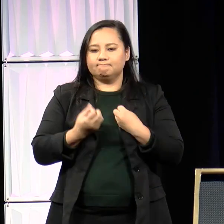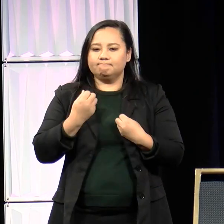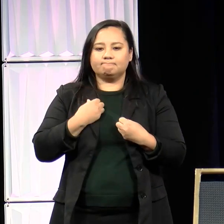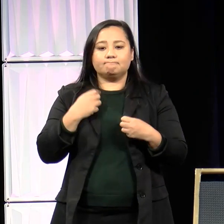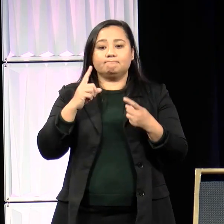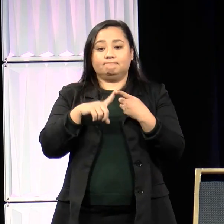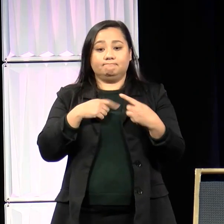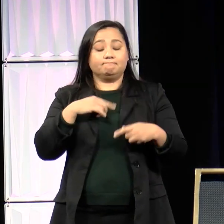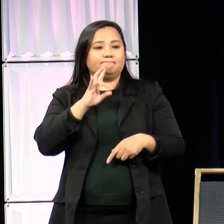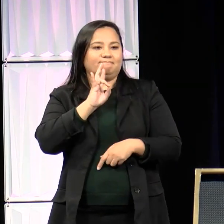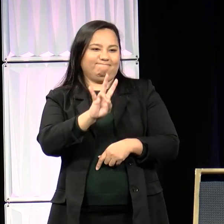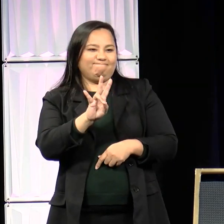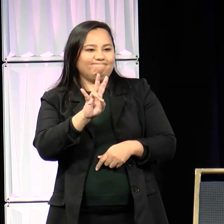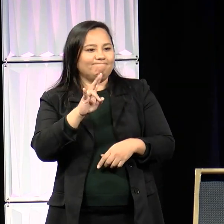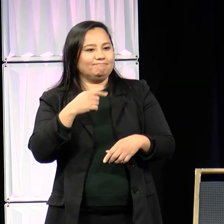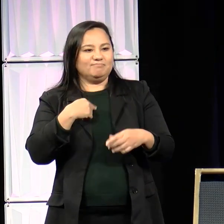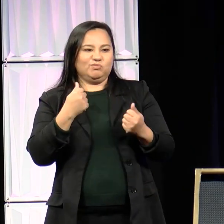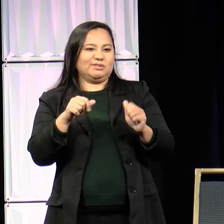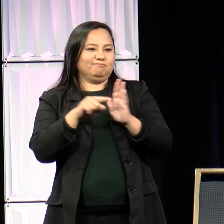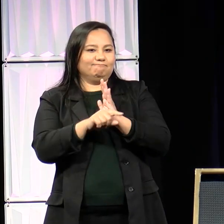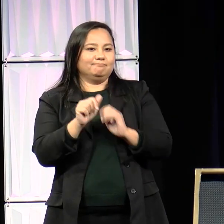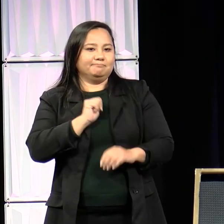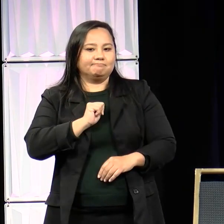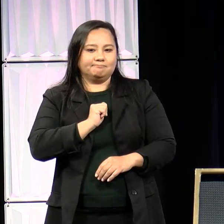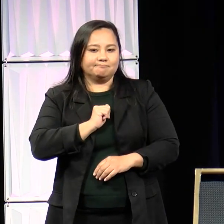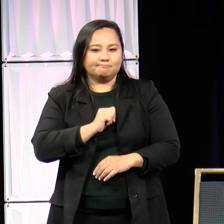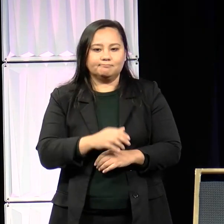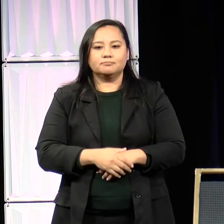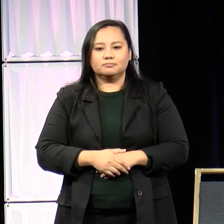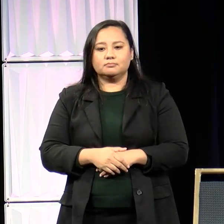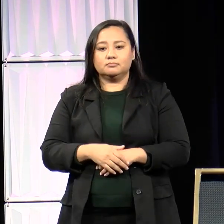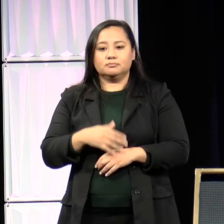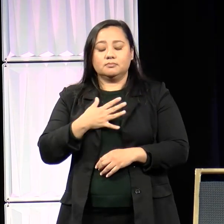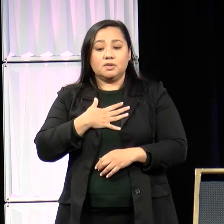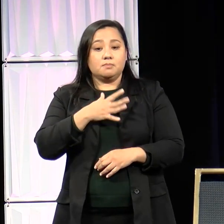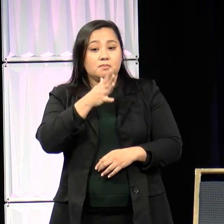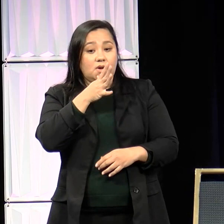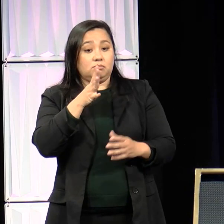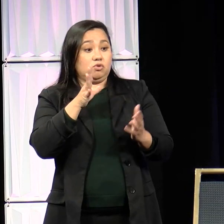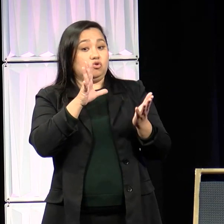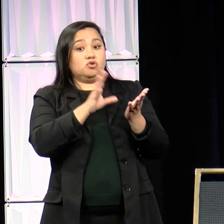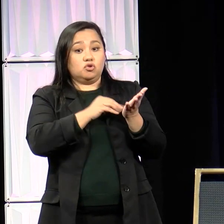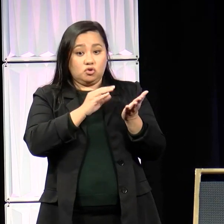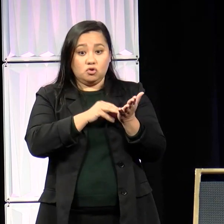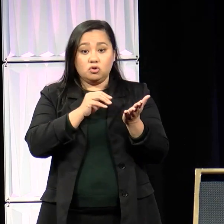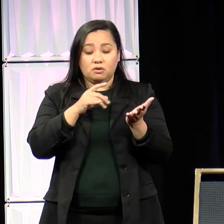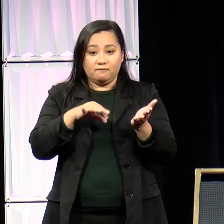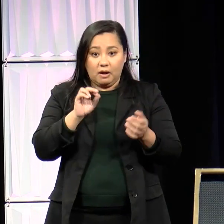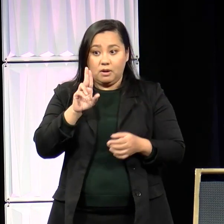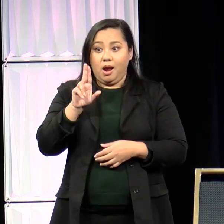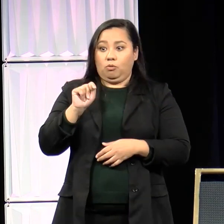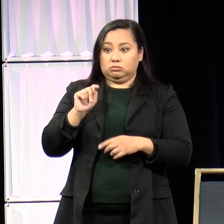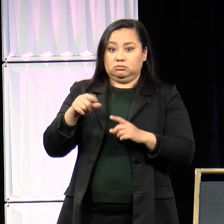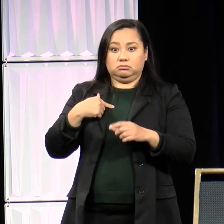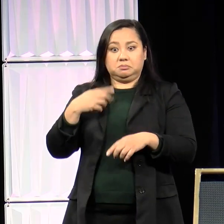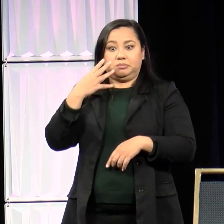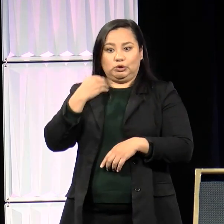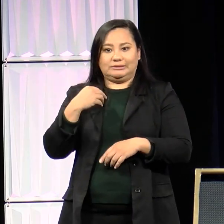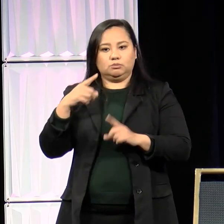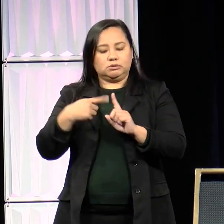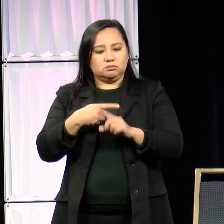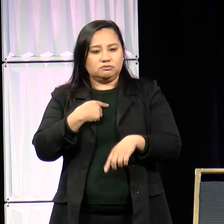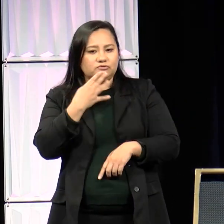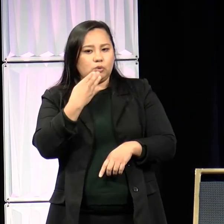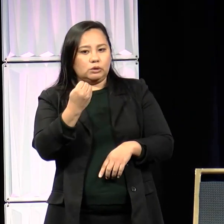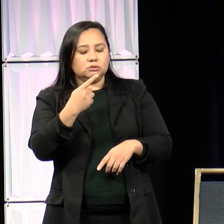My mother learned of my sexual abuse when I was 14, and she sobbed in rage. She was also a victim of child sexual abuse and gender